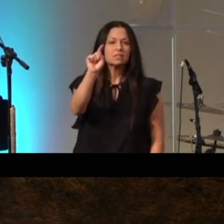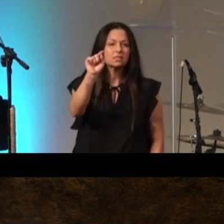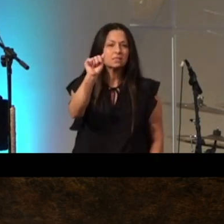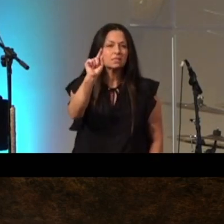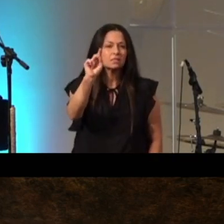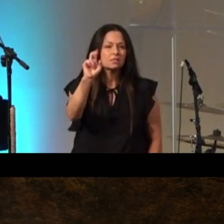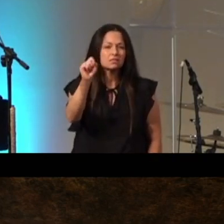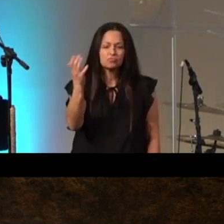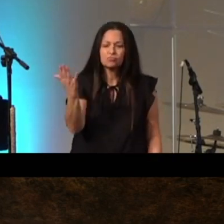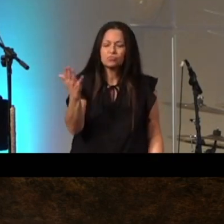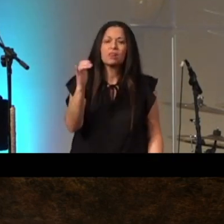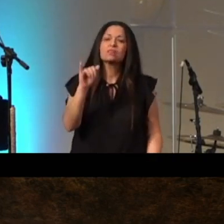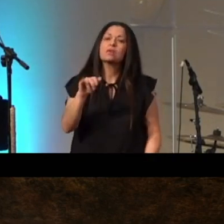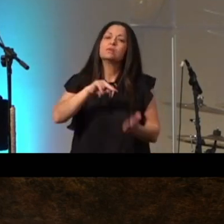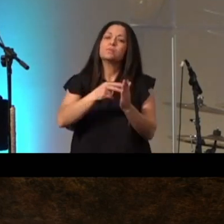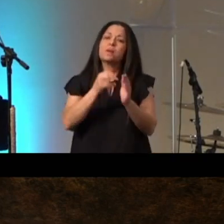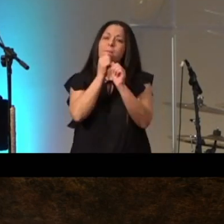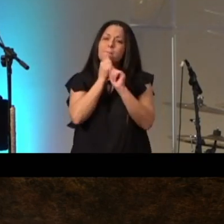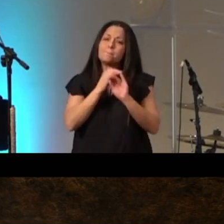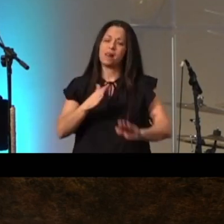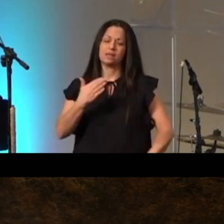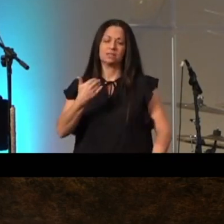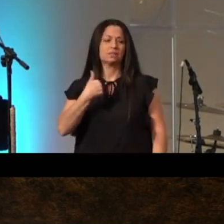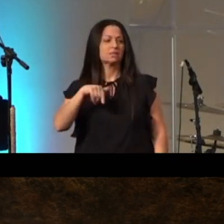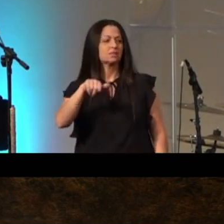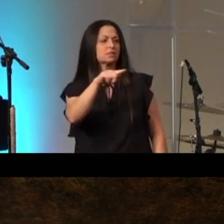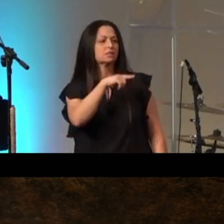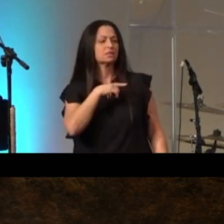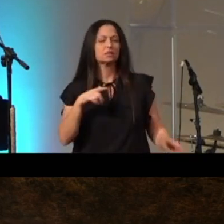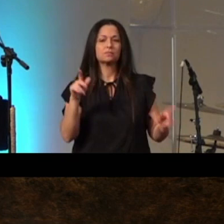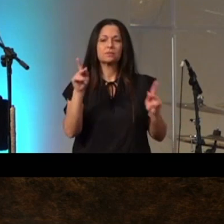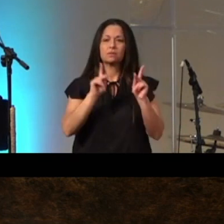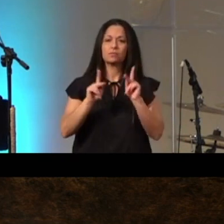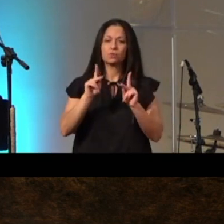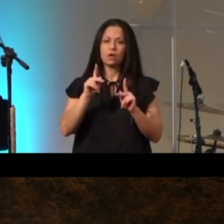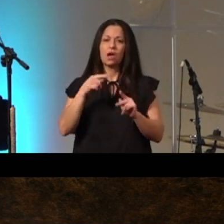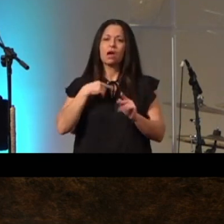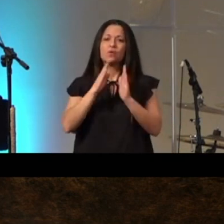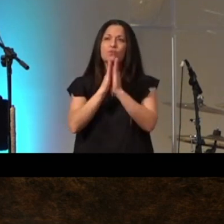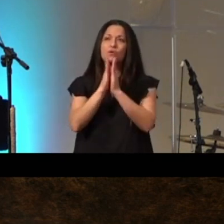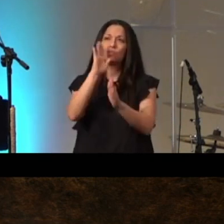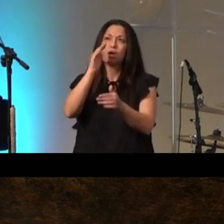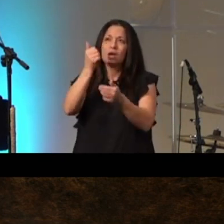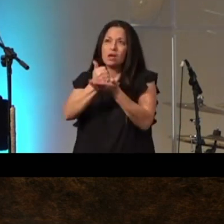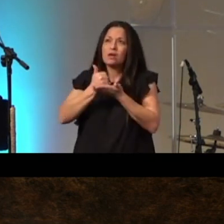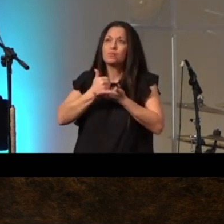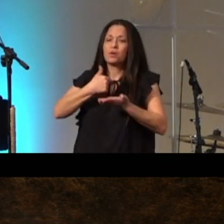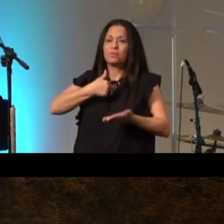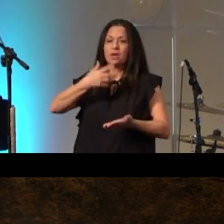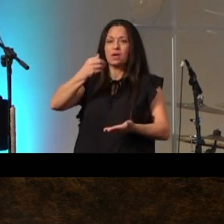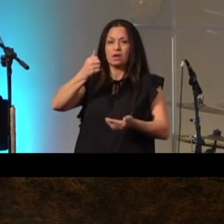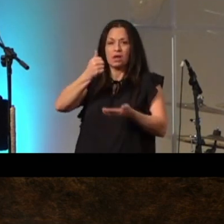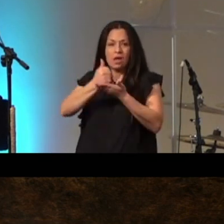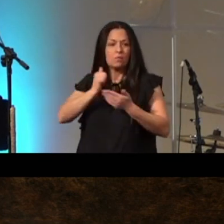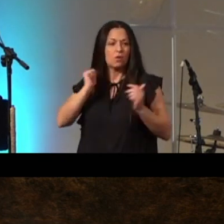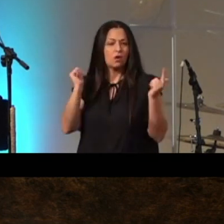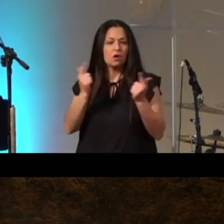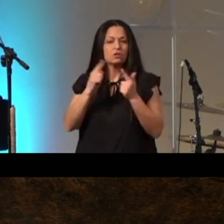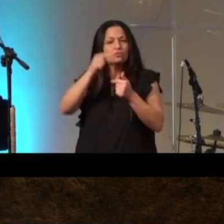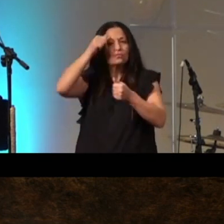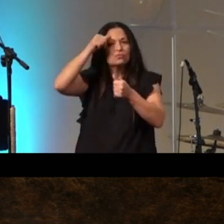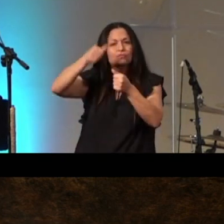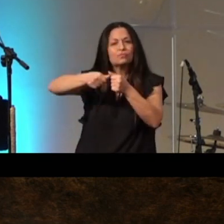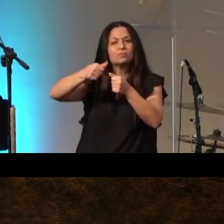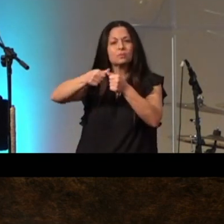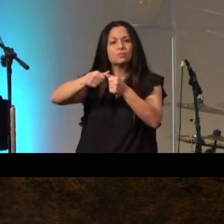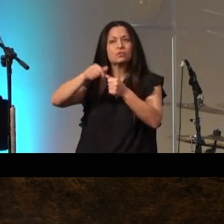a blessed one and so i pray that you would help me and help us to remember that you've called us to be pure in